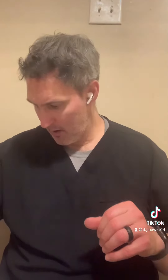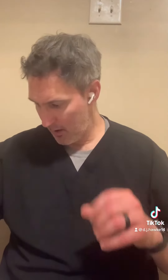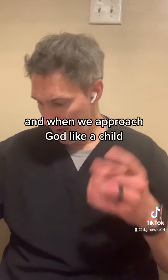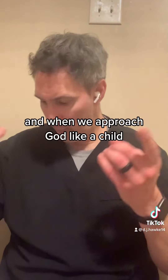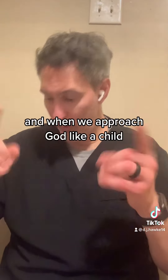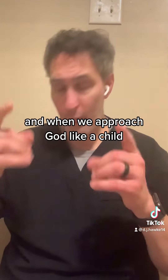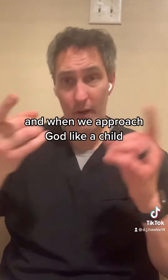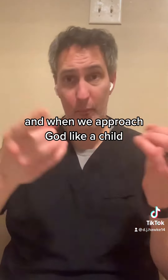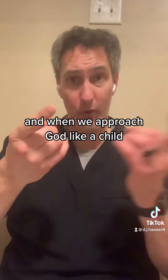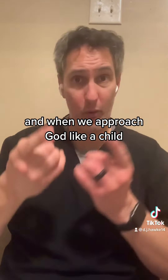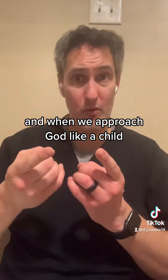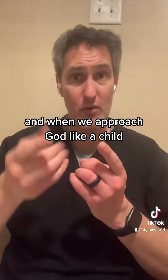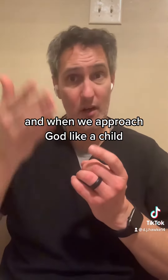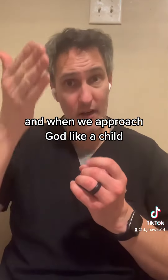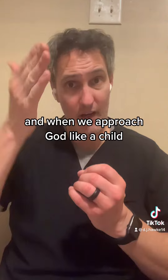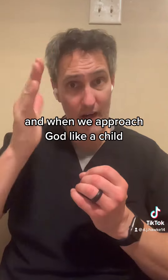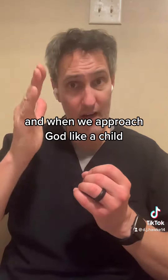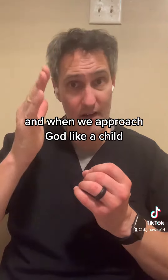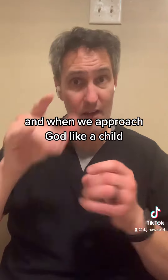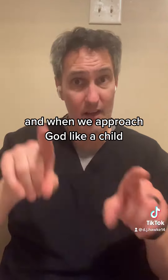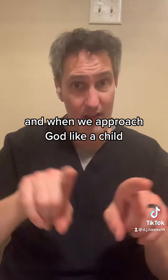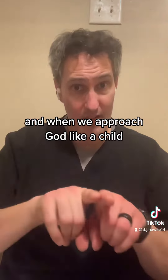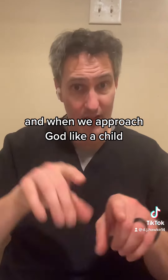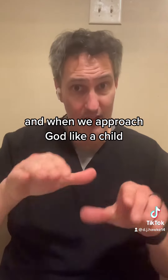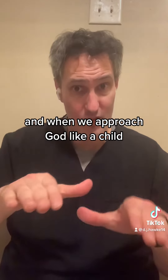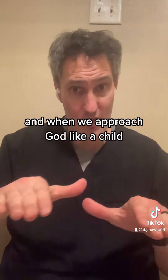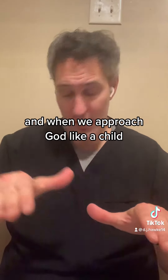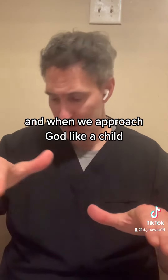And when we approach God like a child,